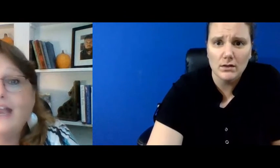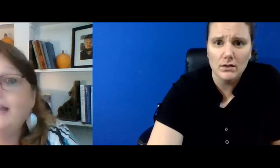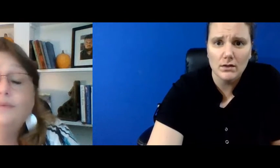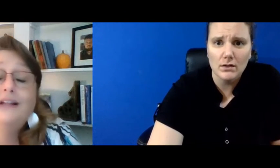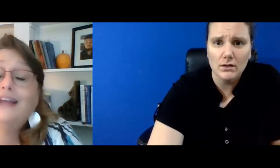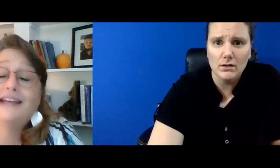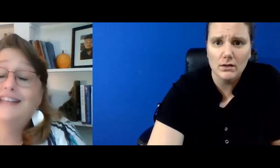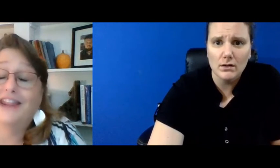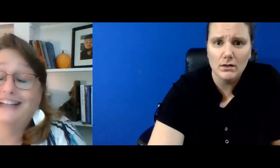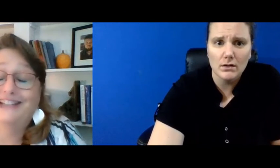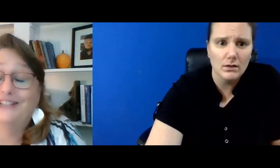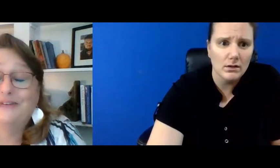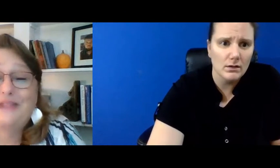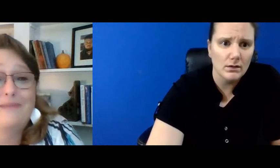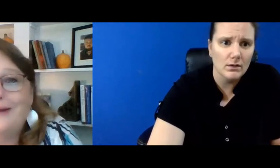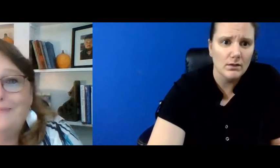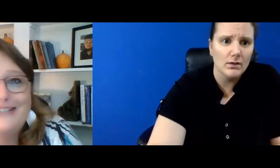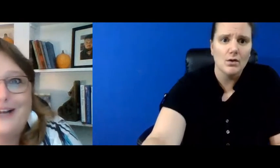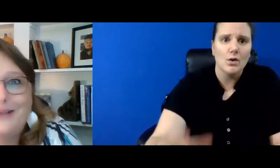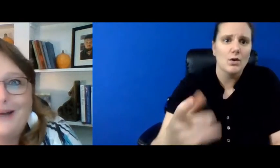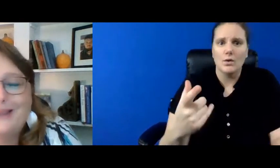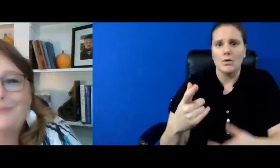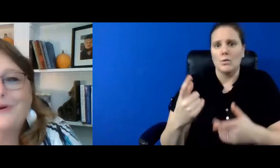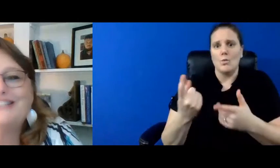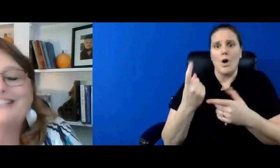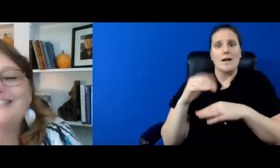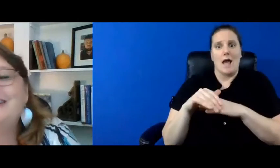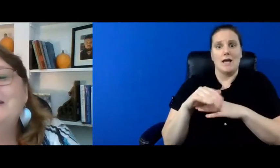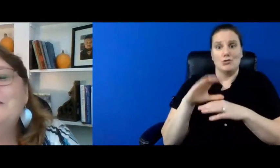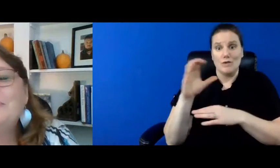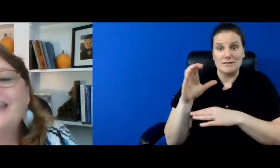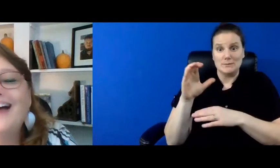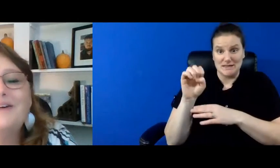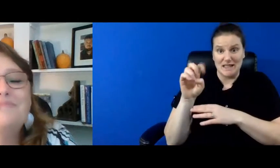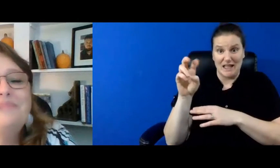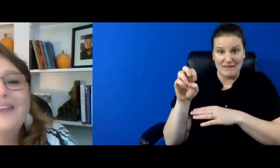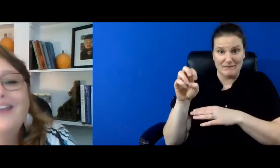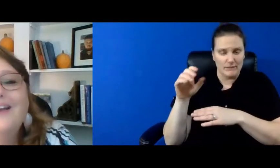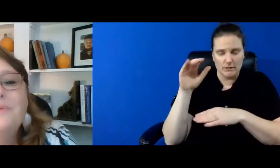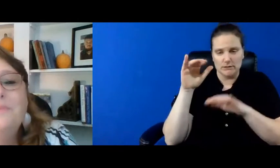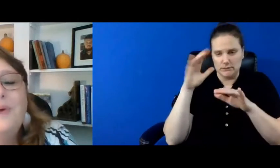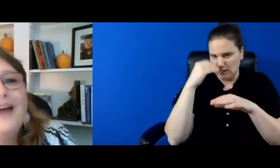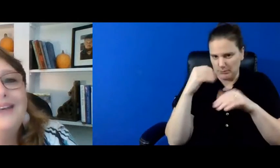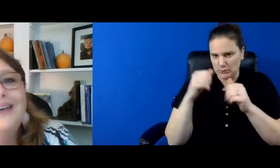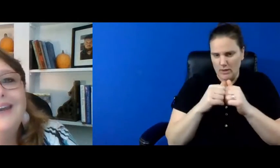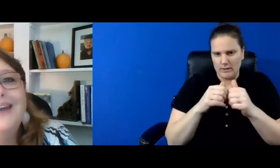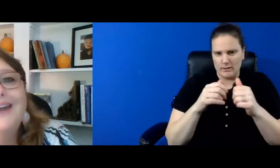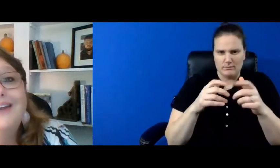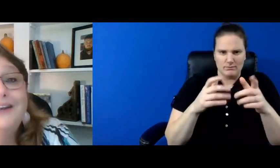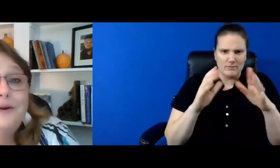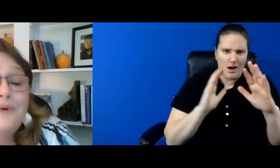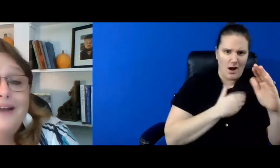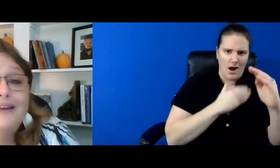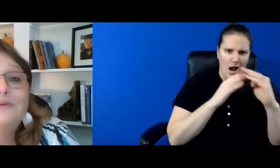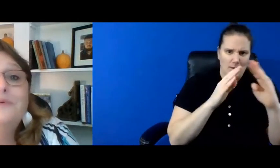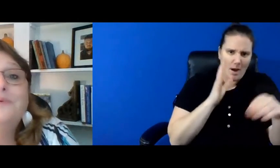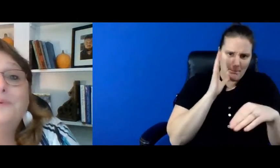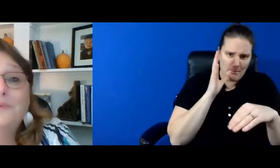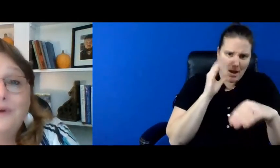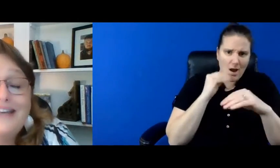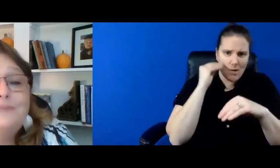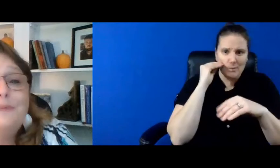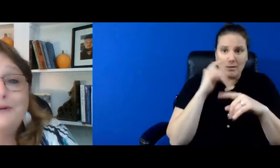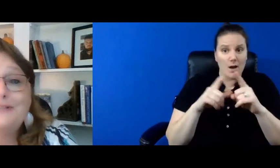eve and it really has nothing to do with mom it's all about the presents um but you know what